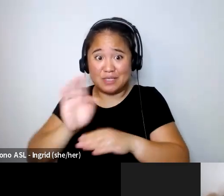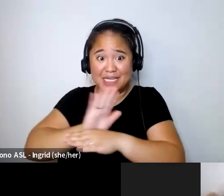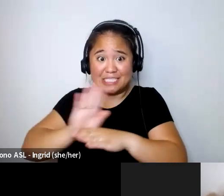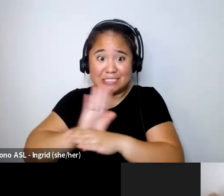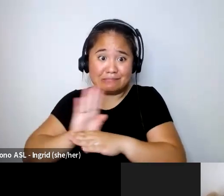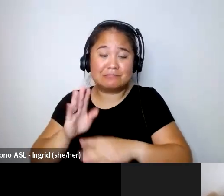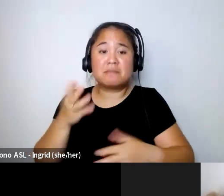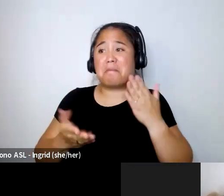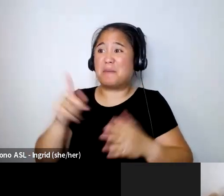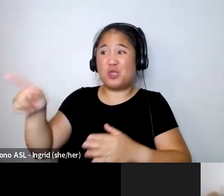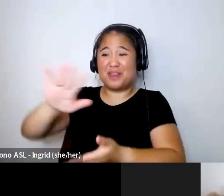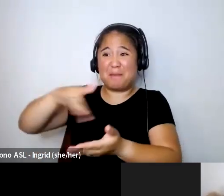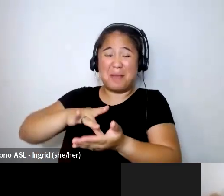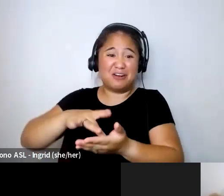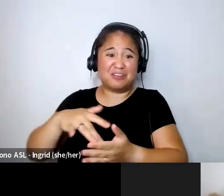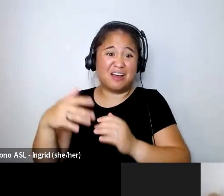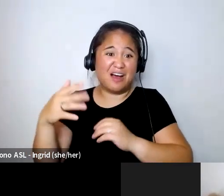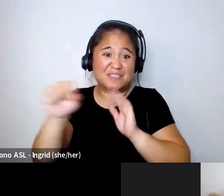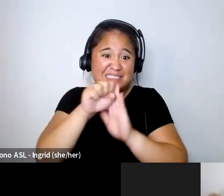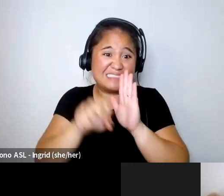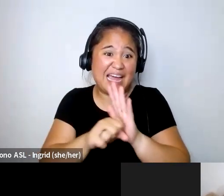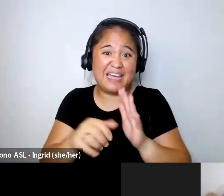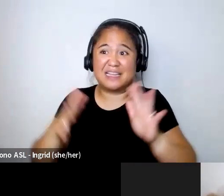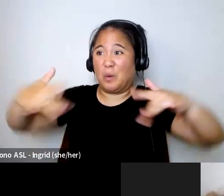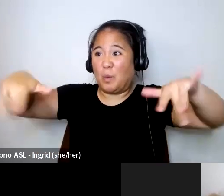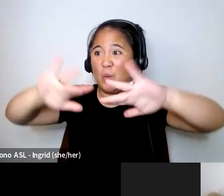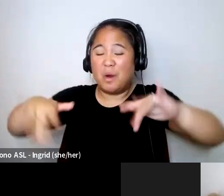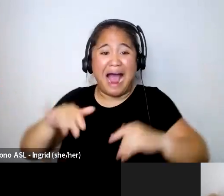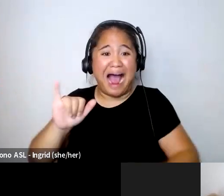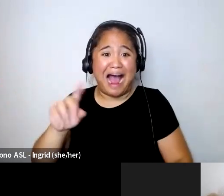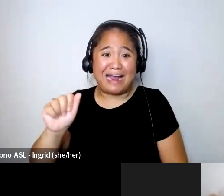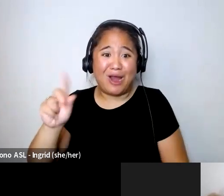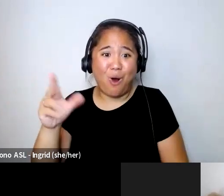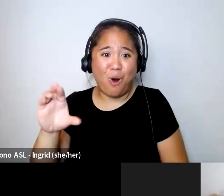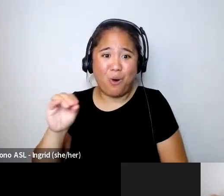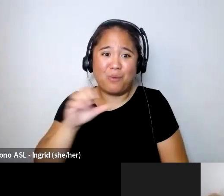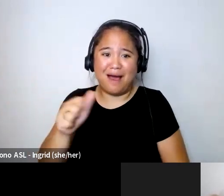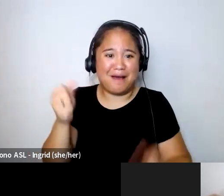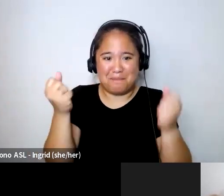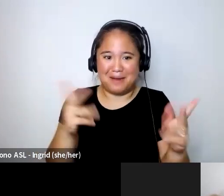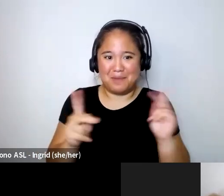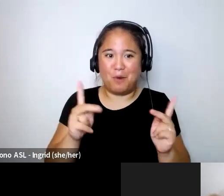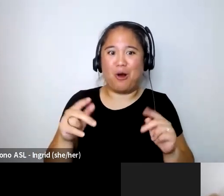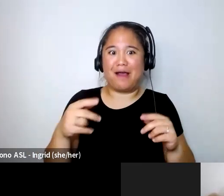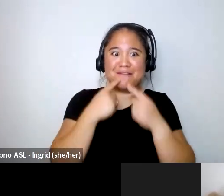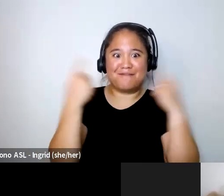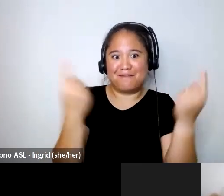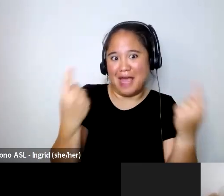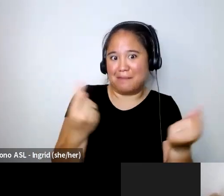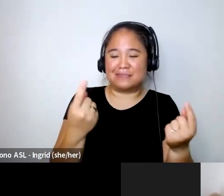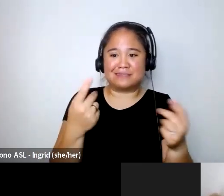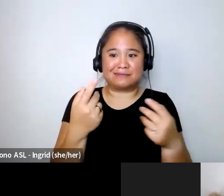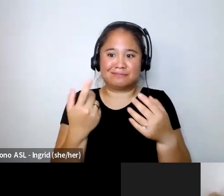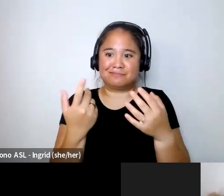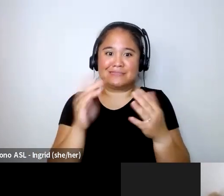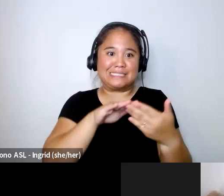in the middle of idaho right like right and not everybody's in new york or paris or london so it's a good way to hook up with people within the